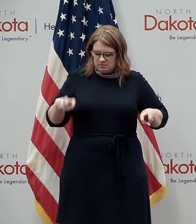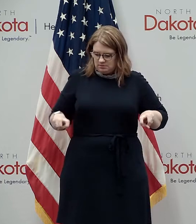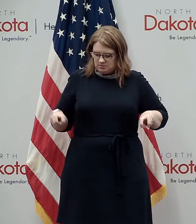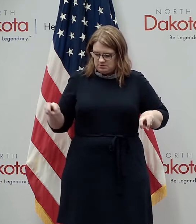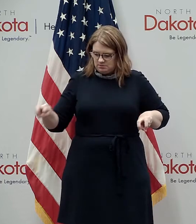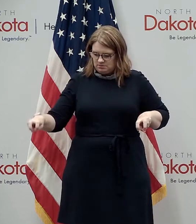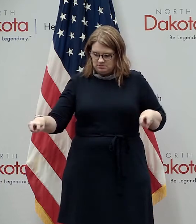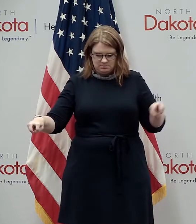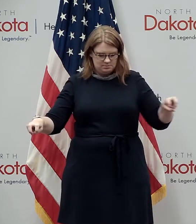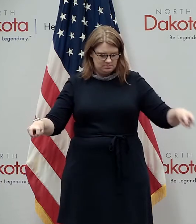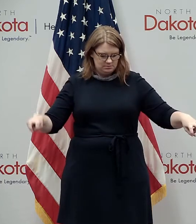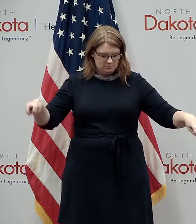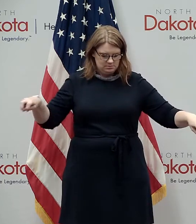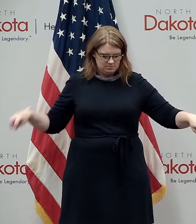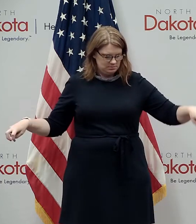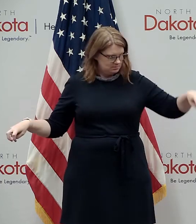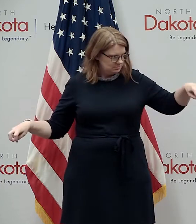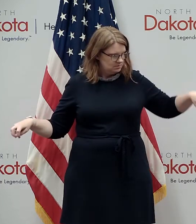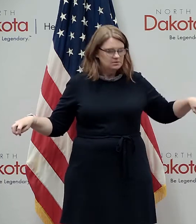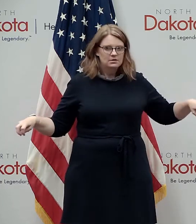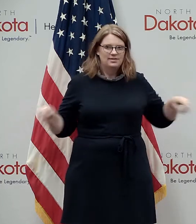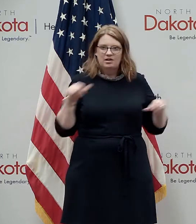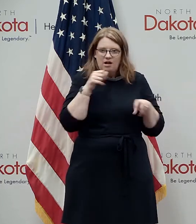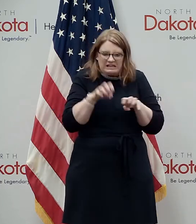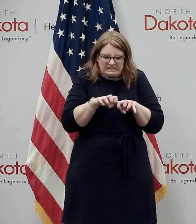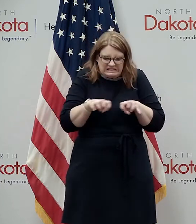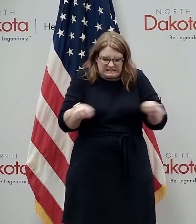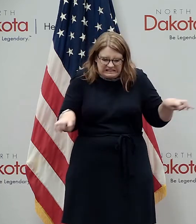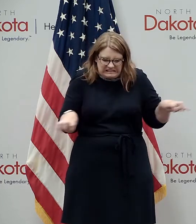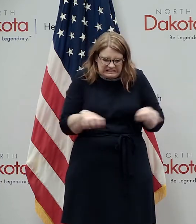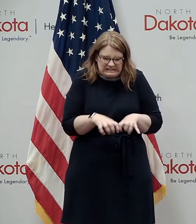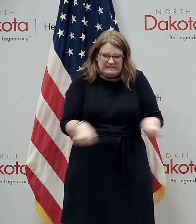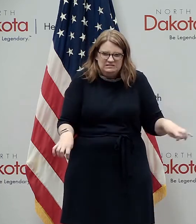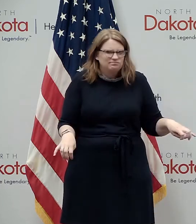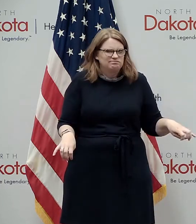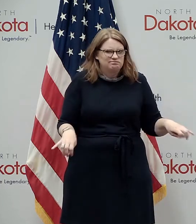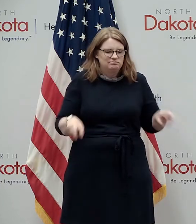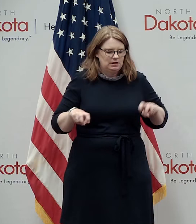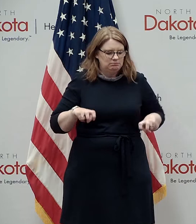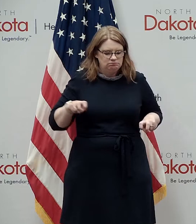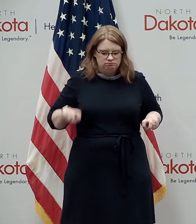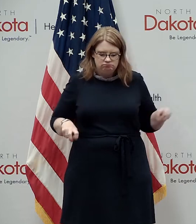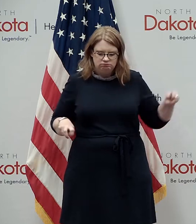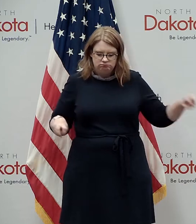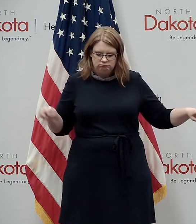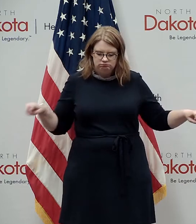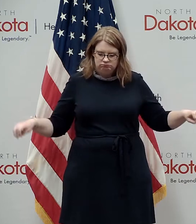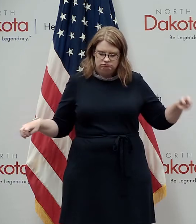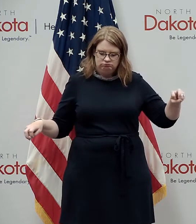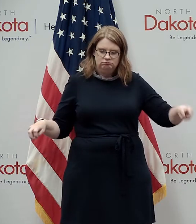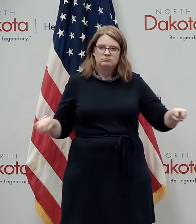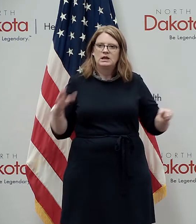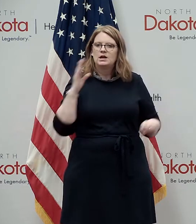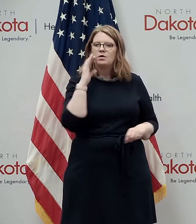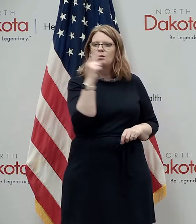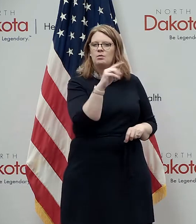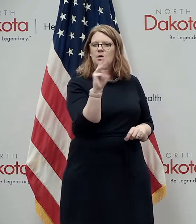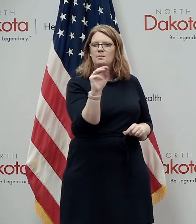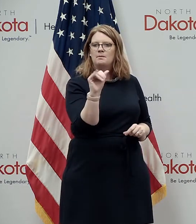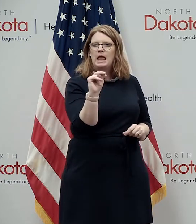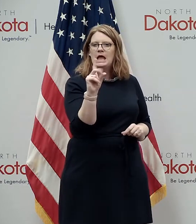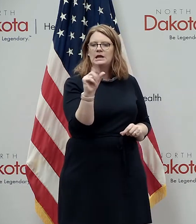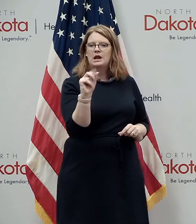know quite large attendance at those so those are those are all working i know that uh that mandan um is uh